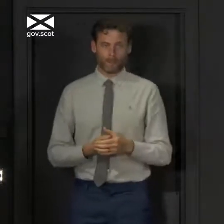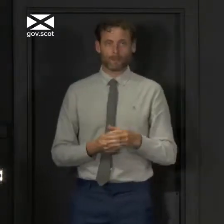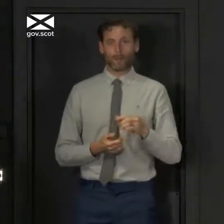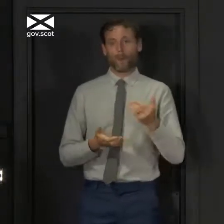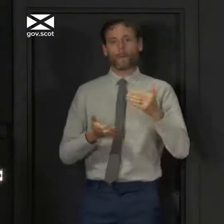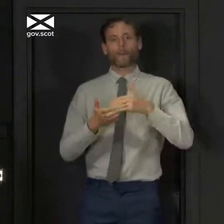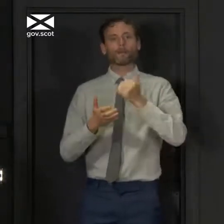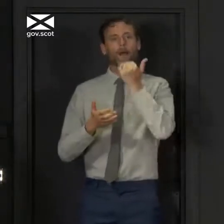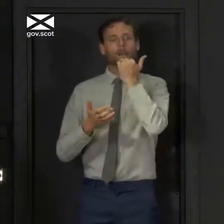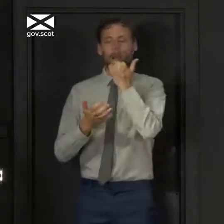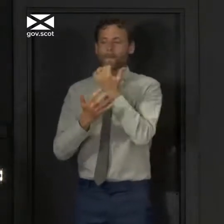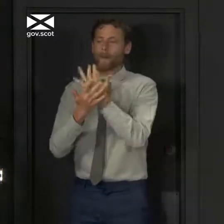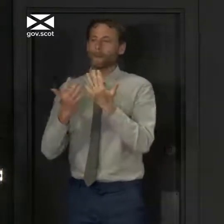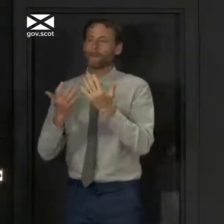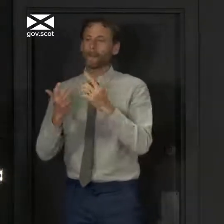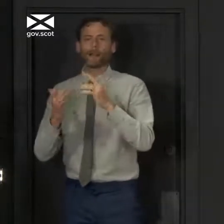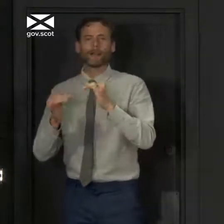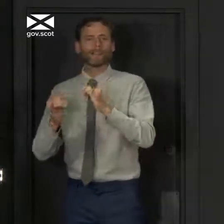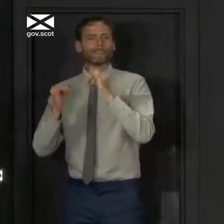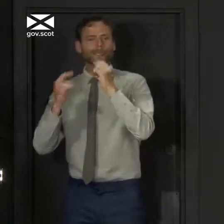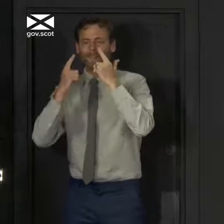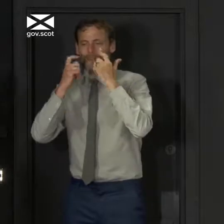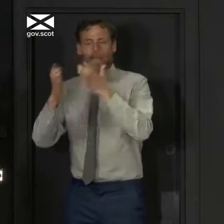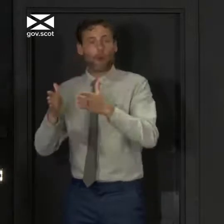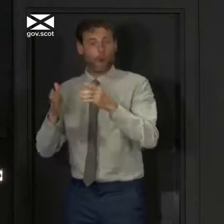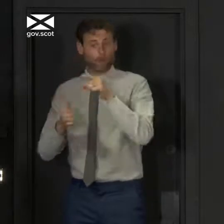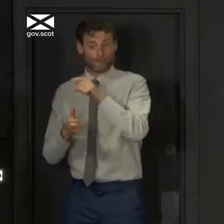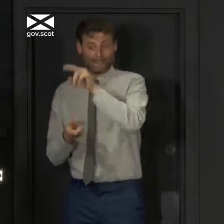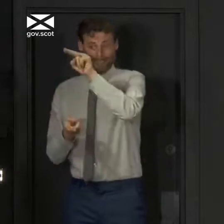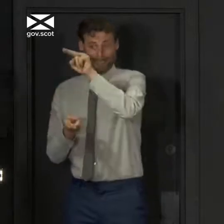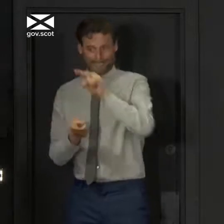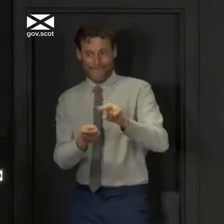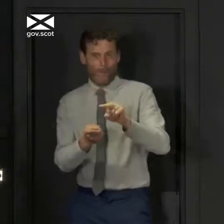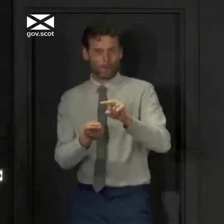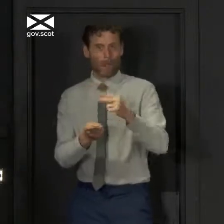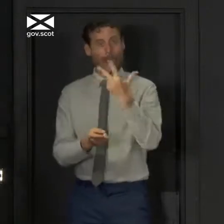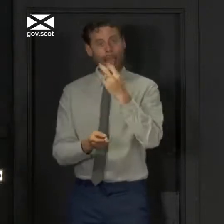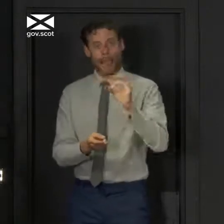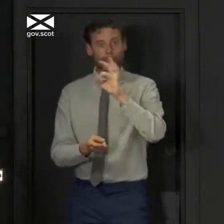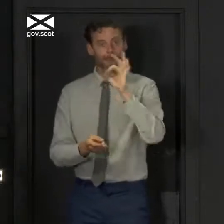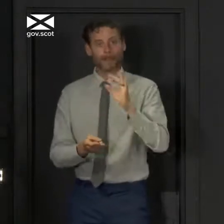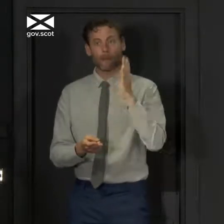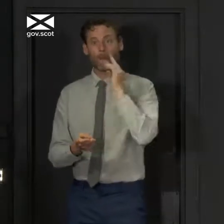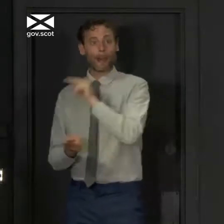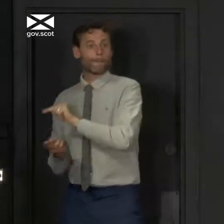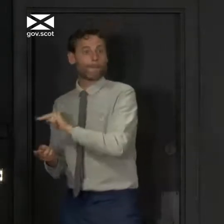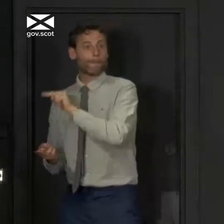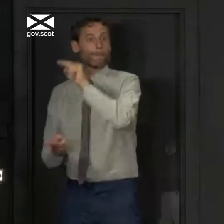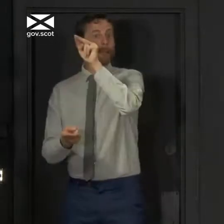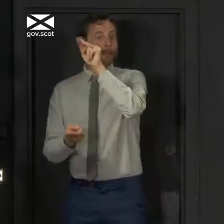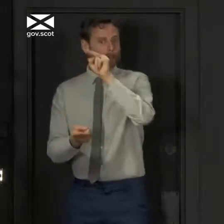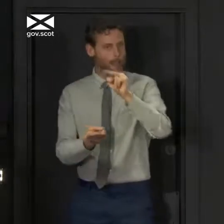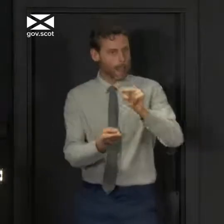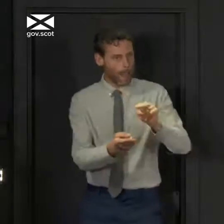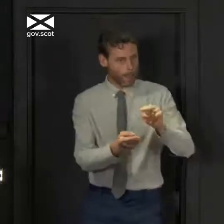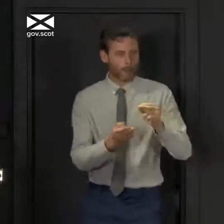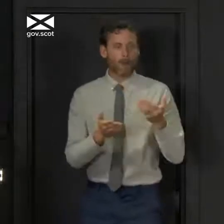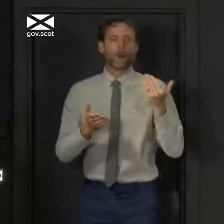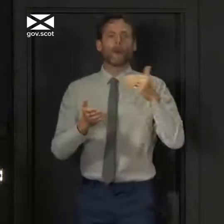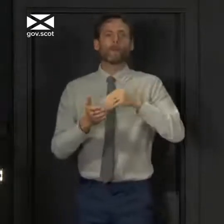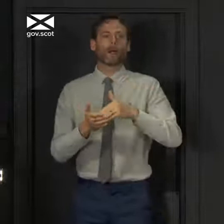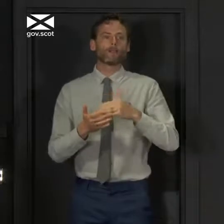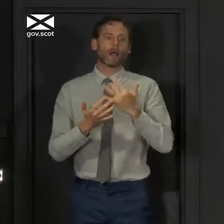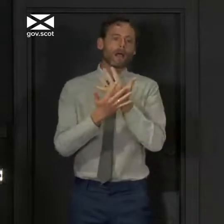intensive care has fallen by 80% since the peak and the number of new hospital admissions has fallen by more than